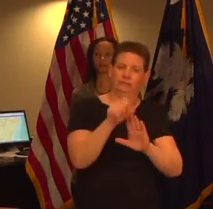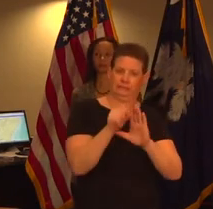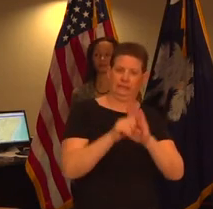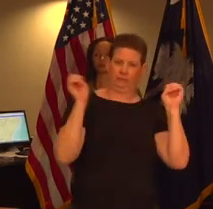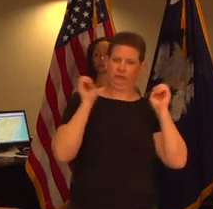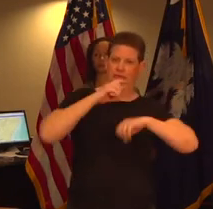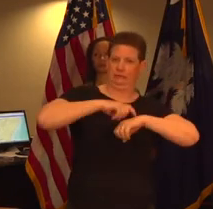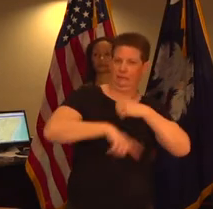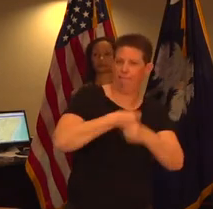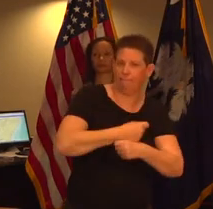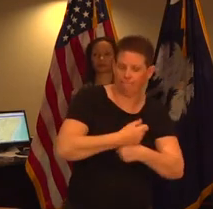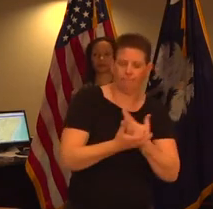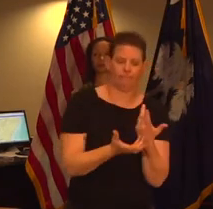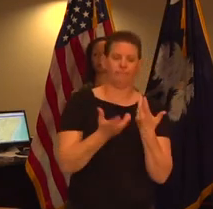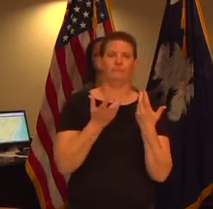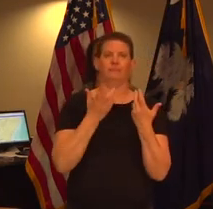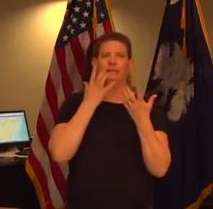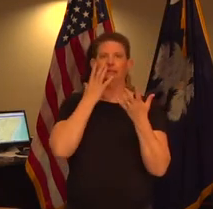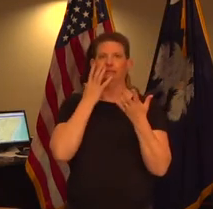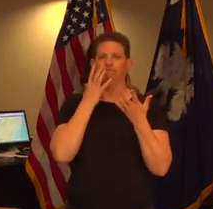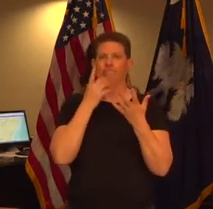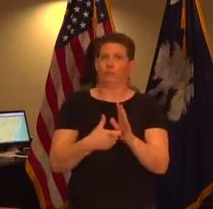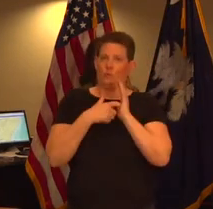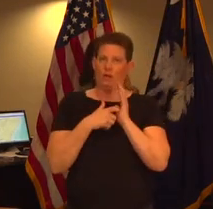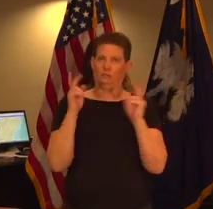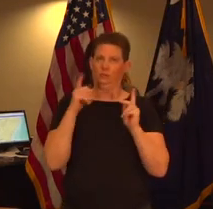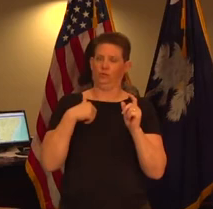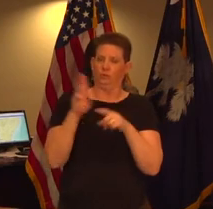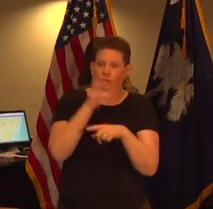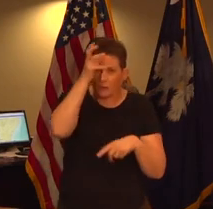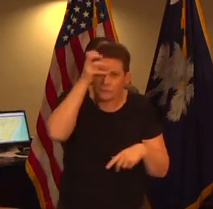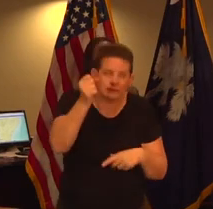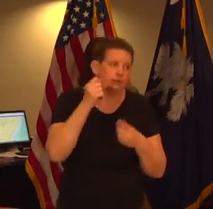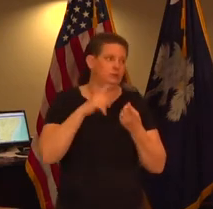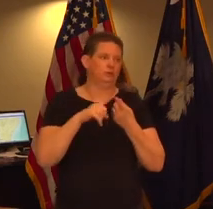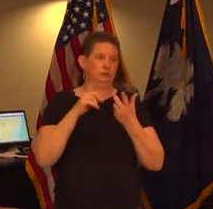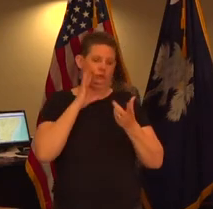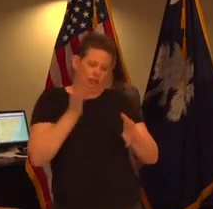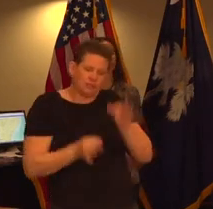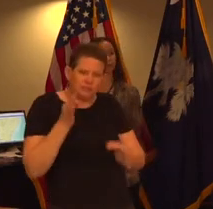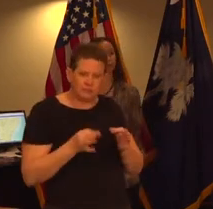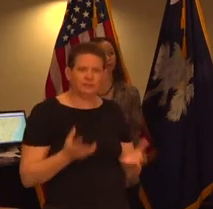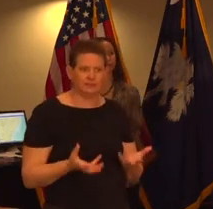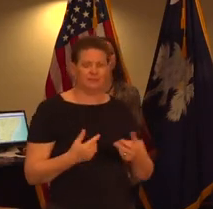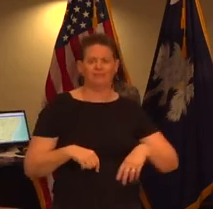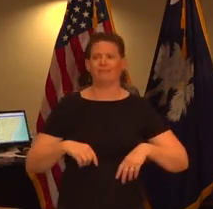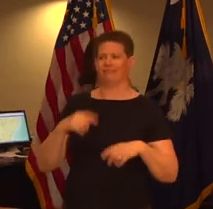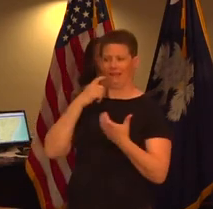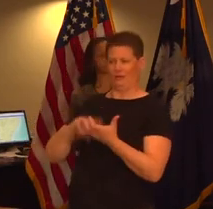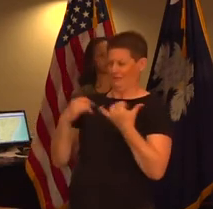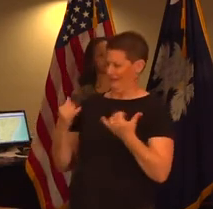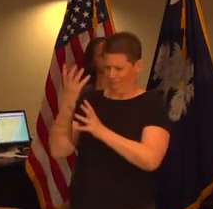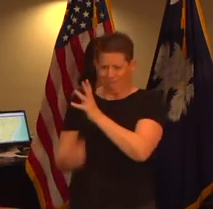requires discretion to decry requires common sense and the the biggest place where we're missing some common sense these